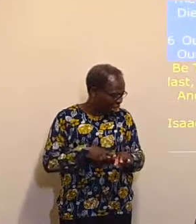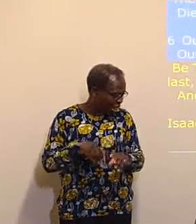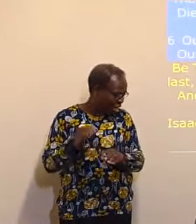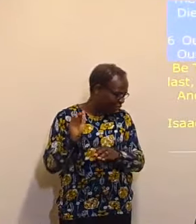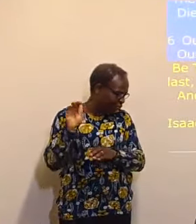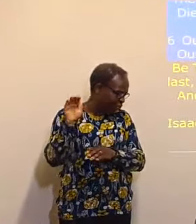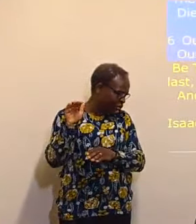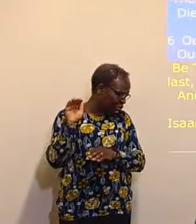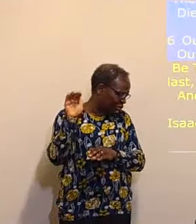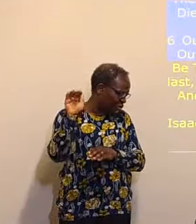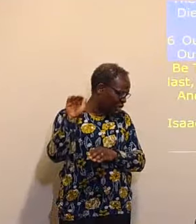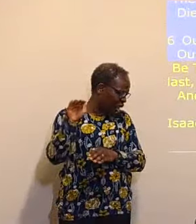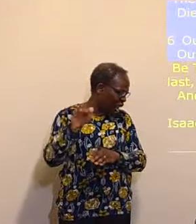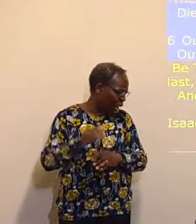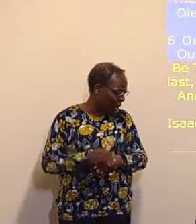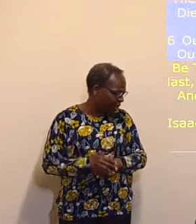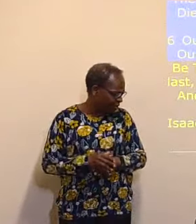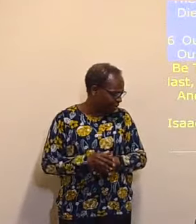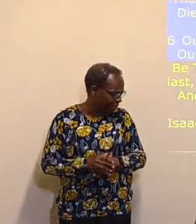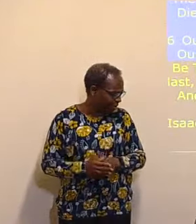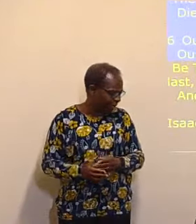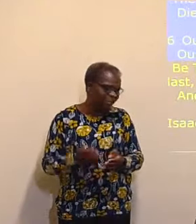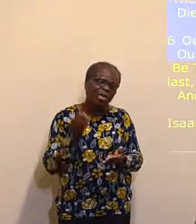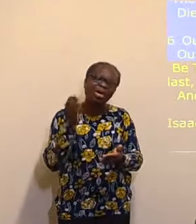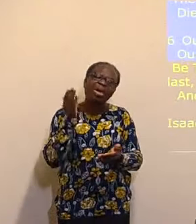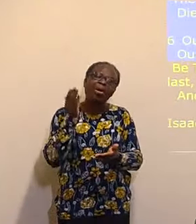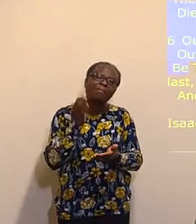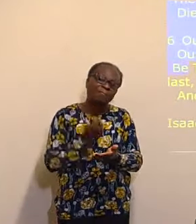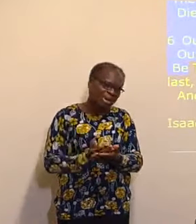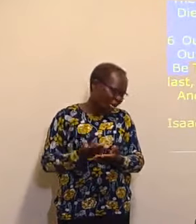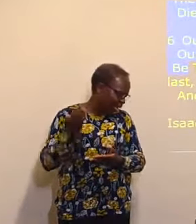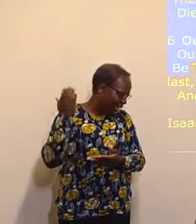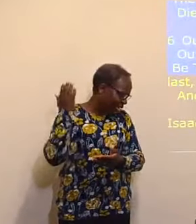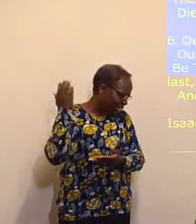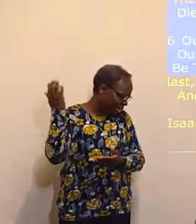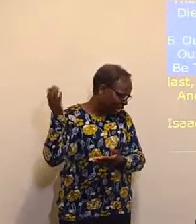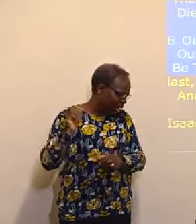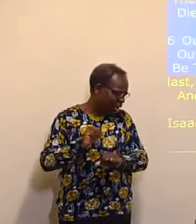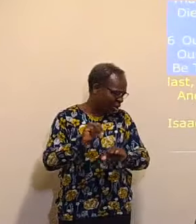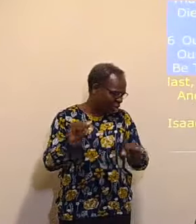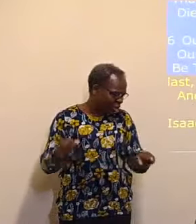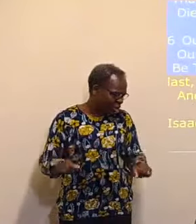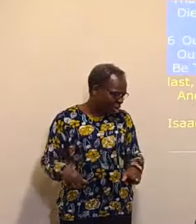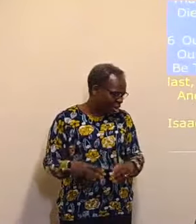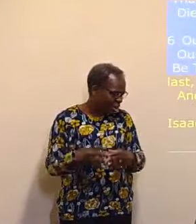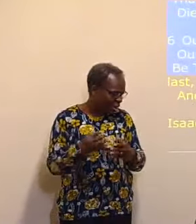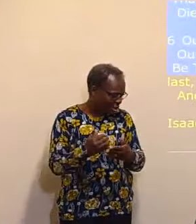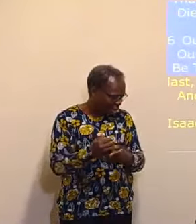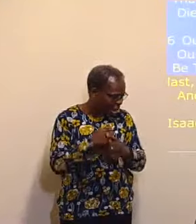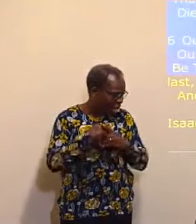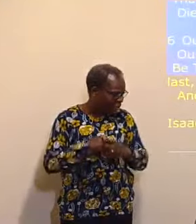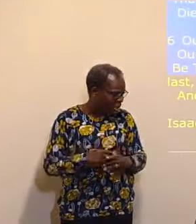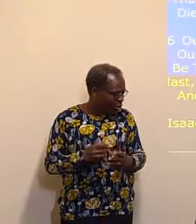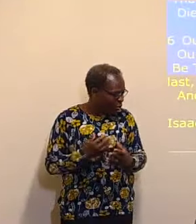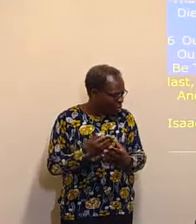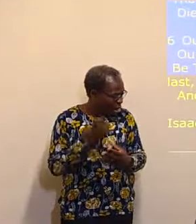shadow